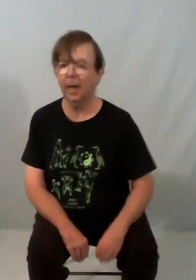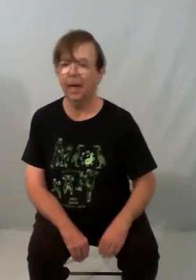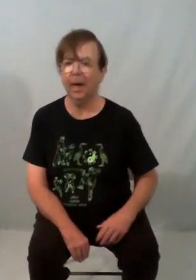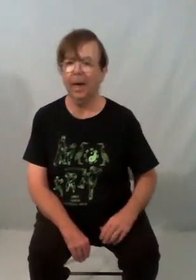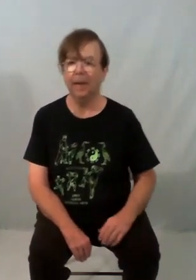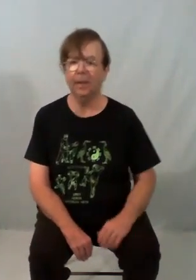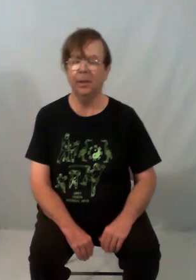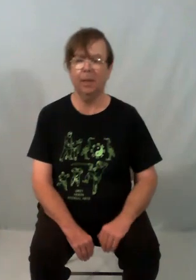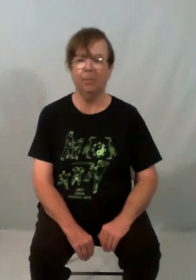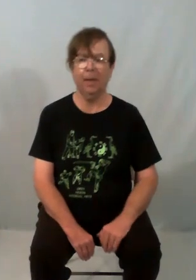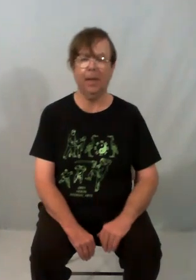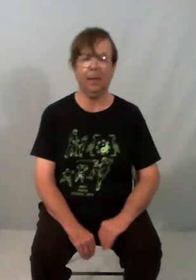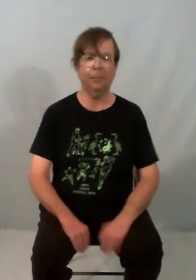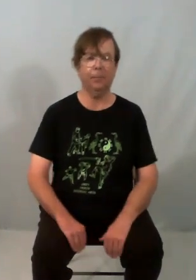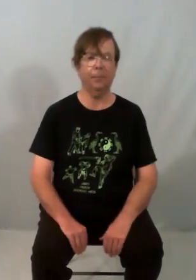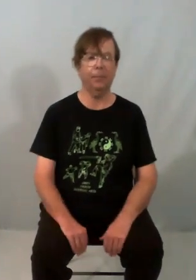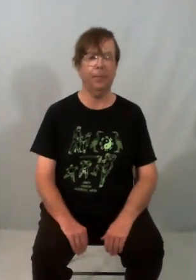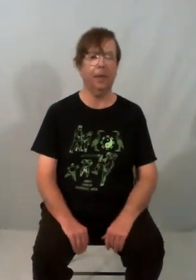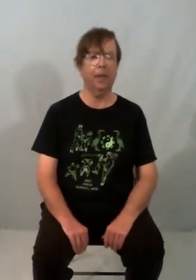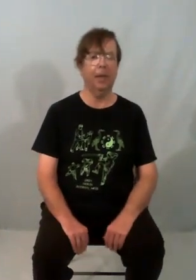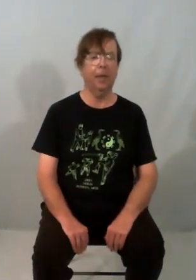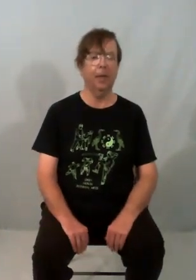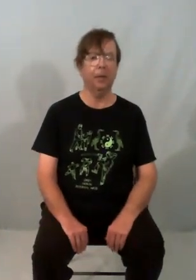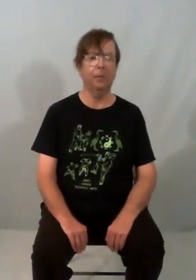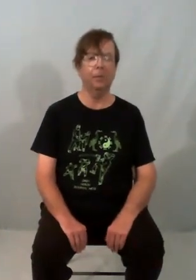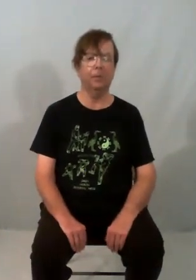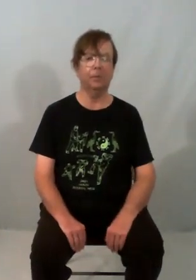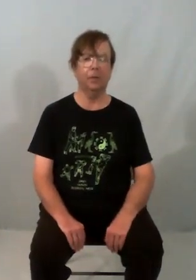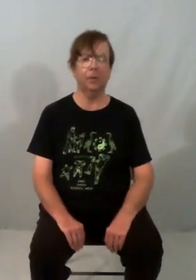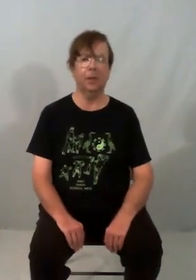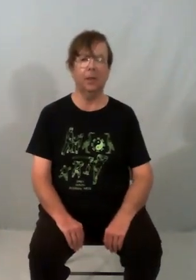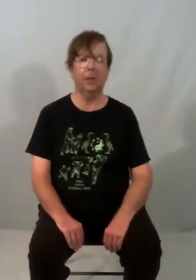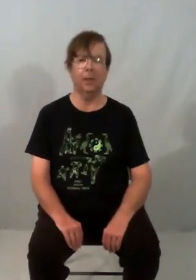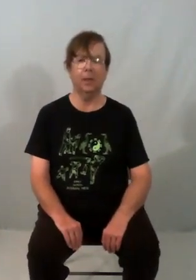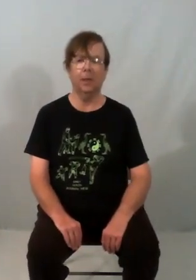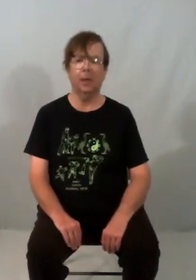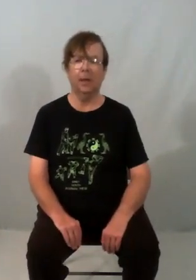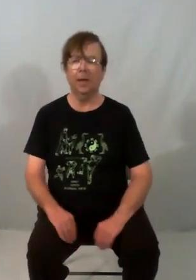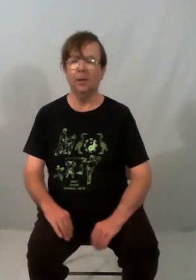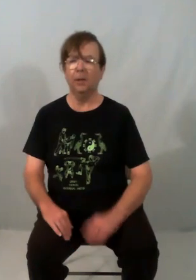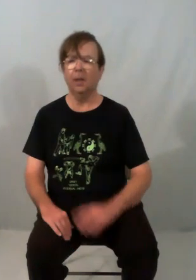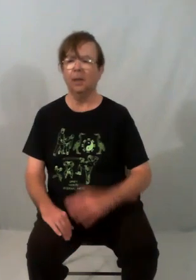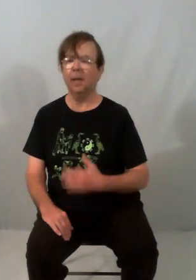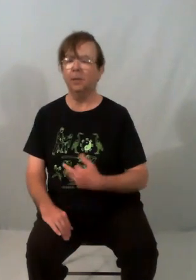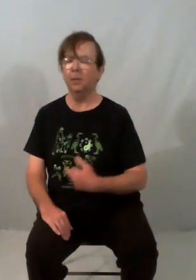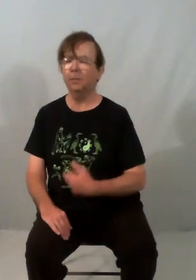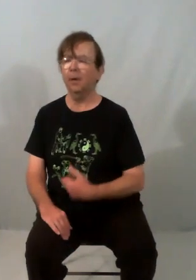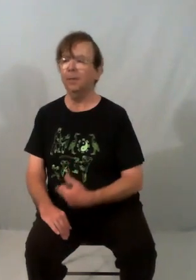and then you come back, move across and you turn again. And you'll find if you